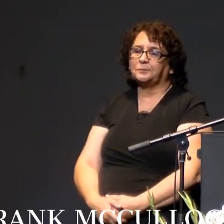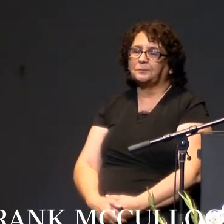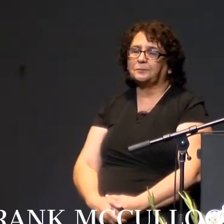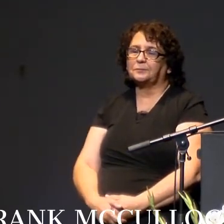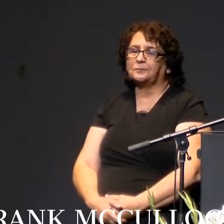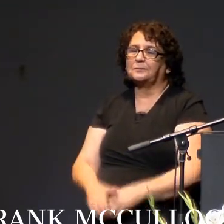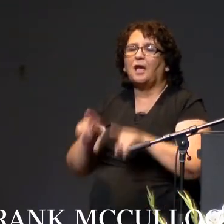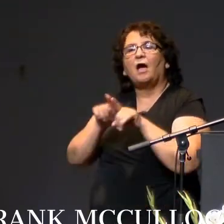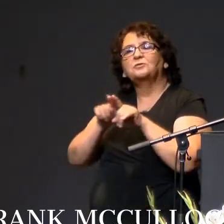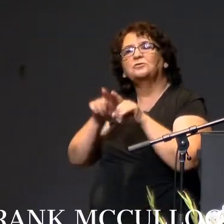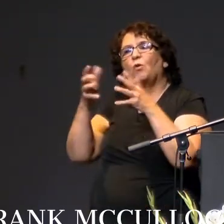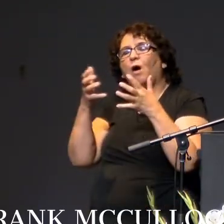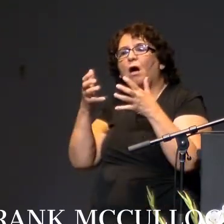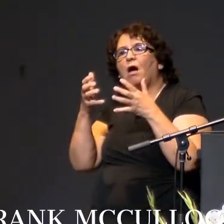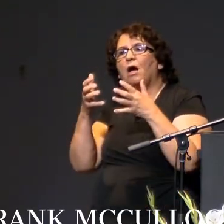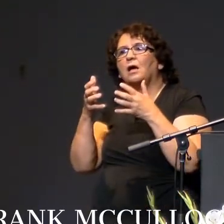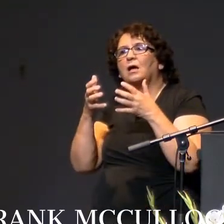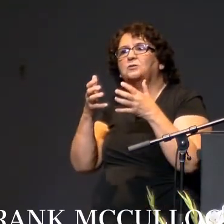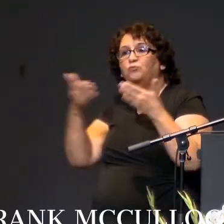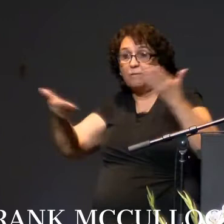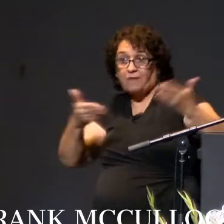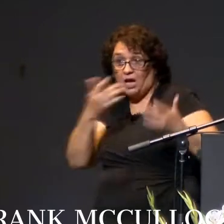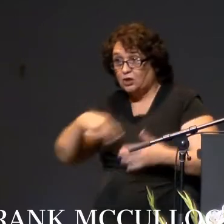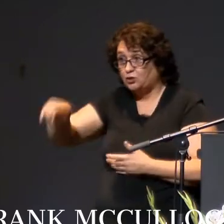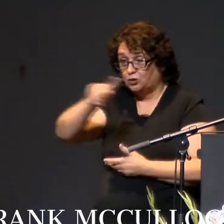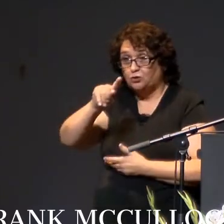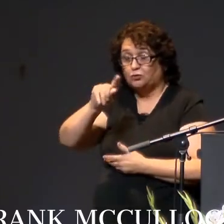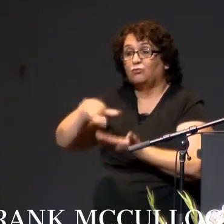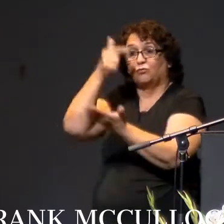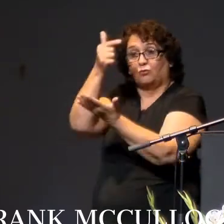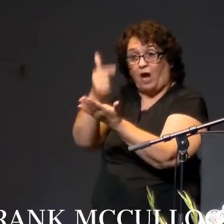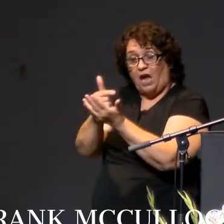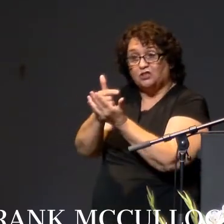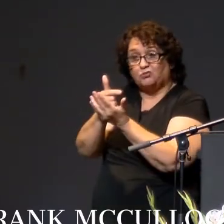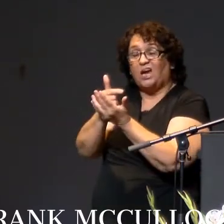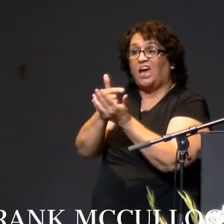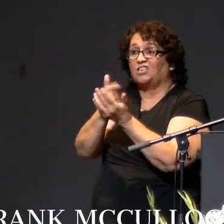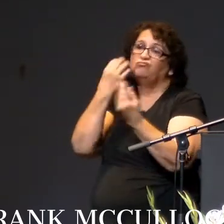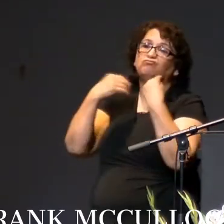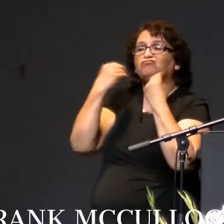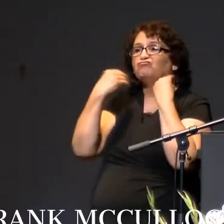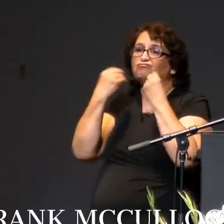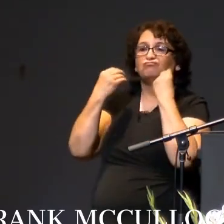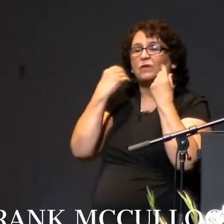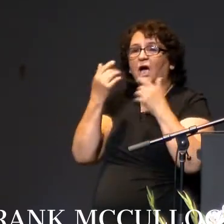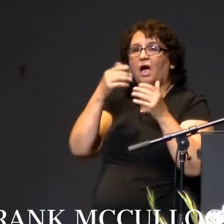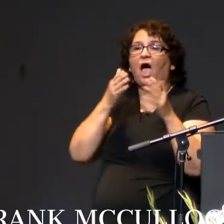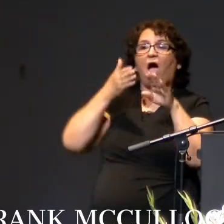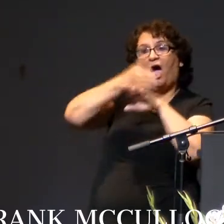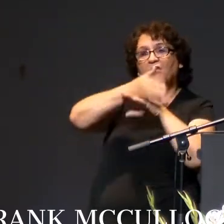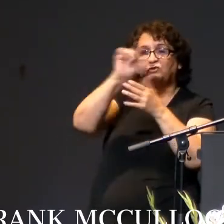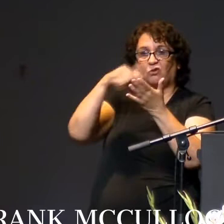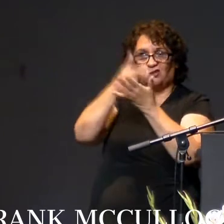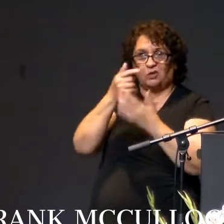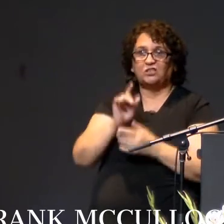I would also like to invite you to a graduation reception in the Kimo Gallery directly after the graduation ceremony.